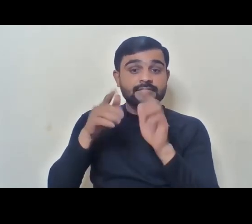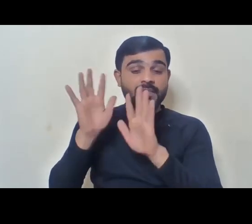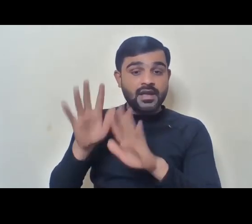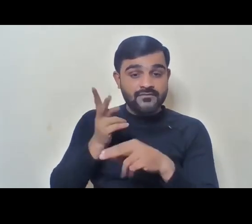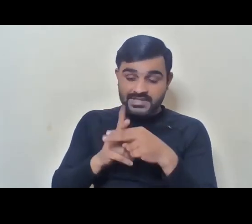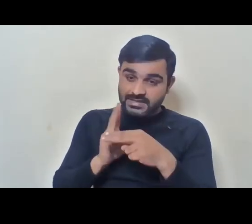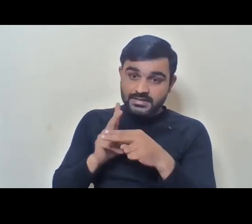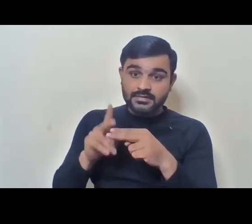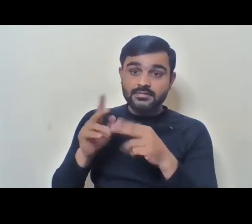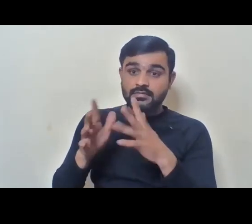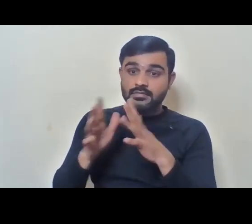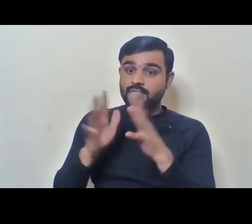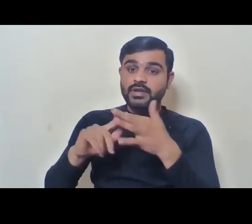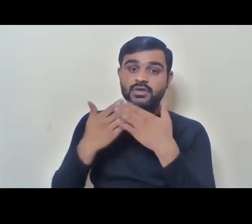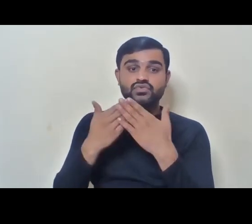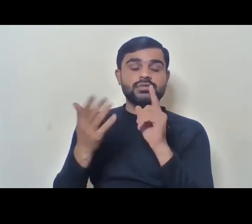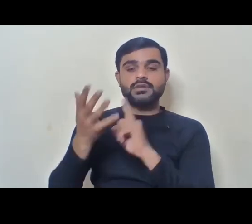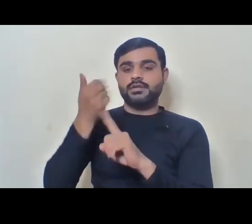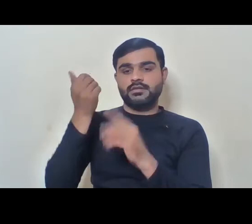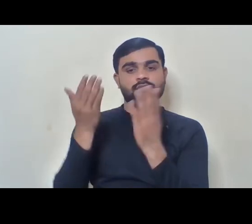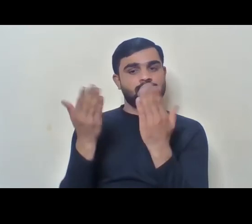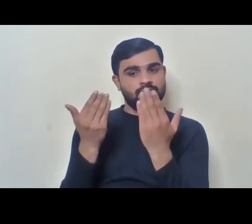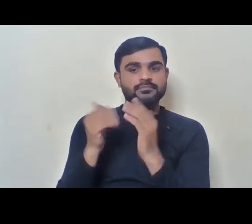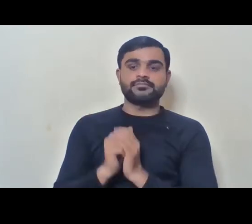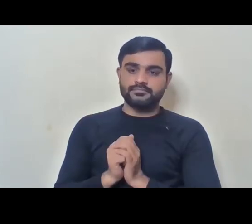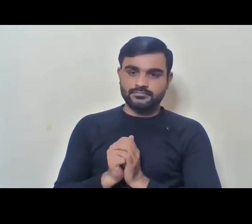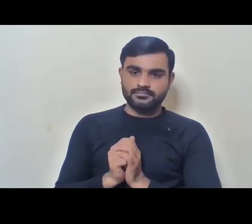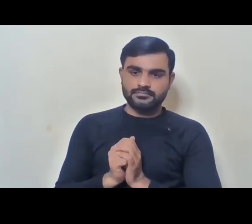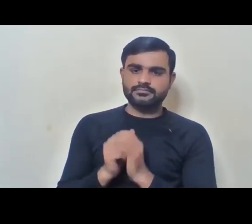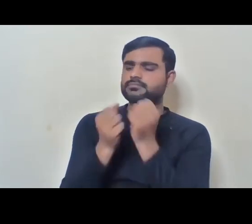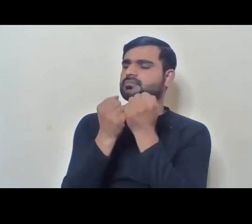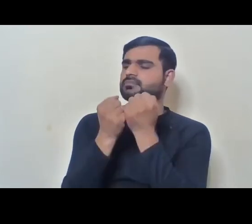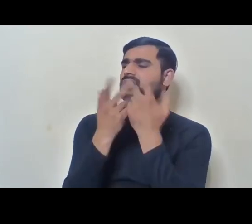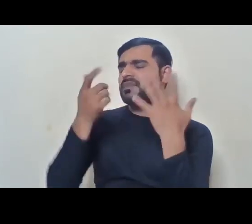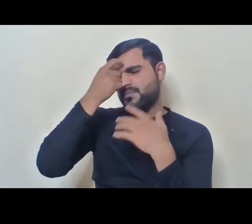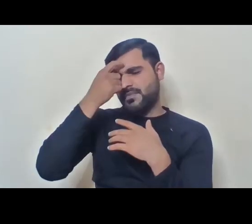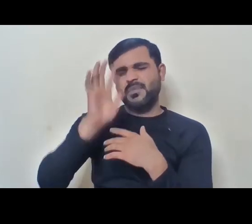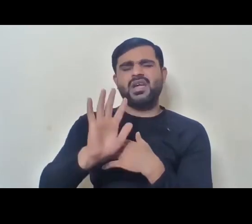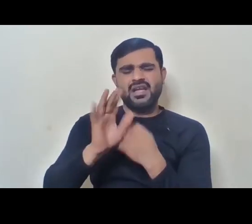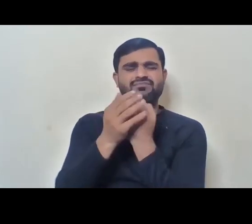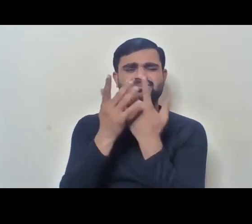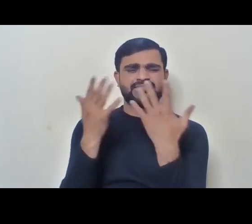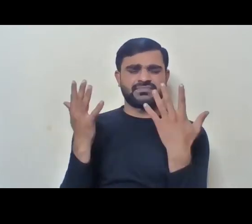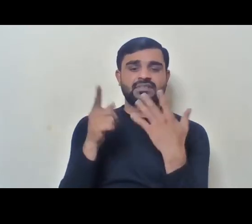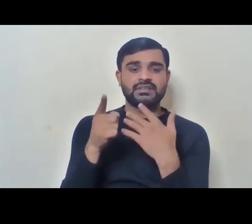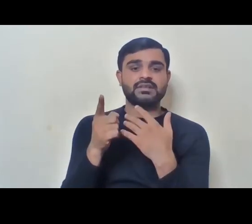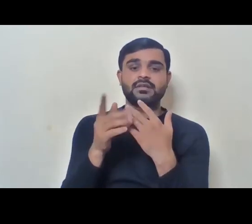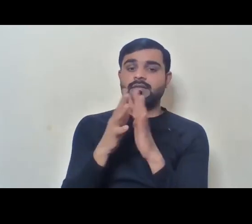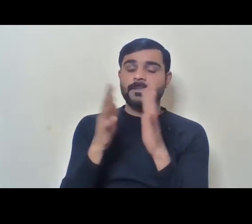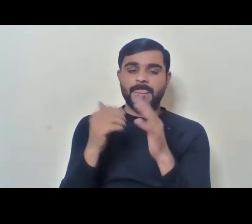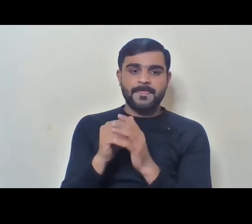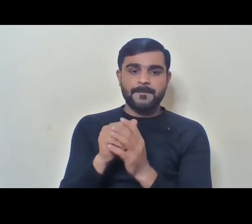get the educational facilities. And there are a lot of issues, but important issue is that